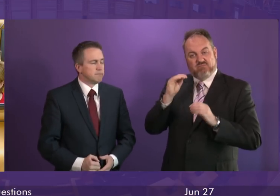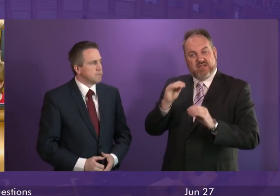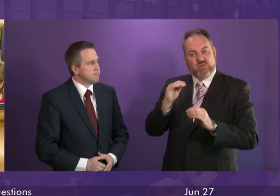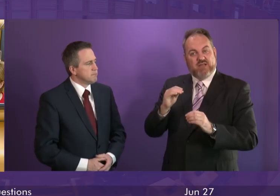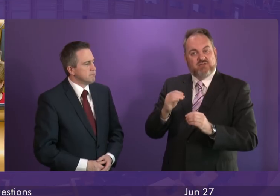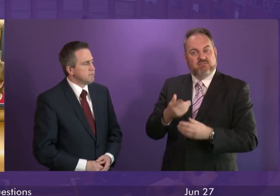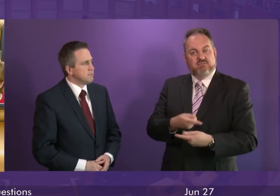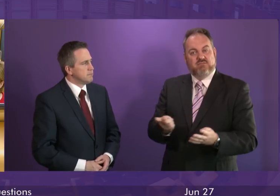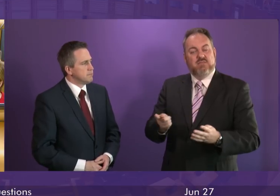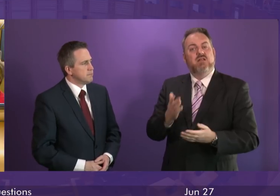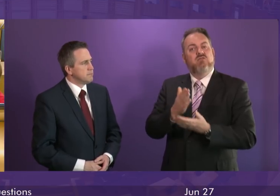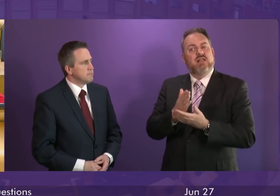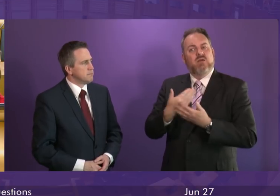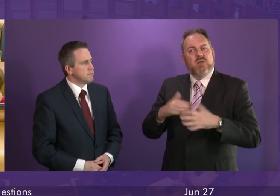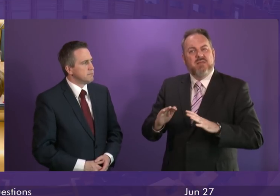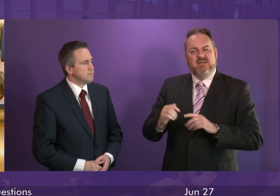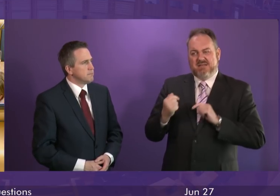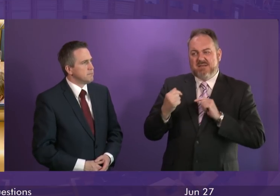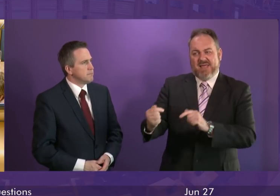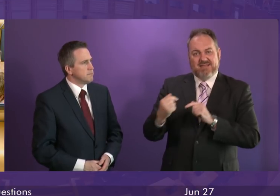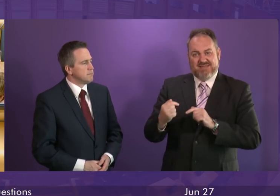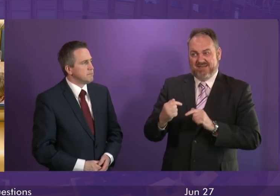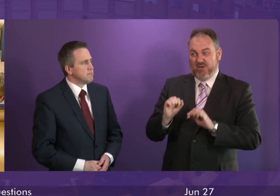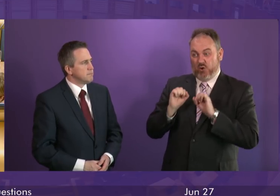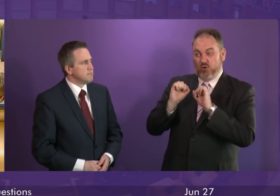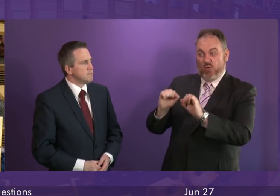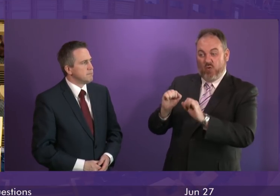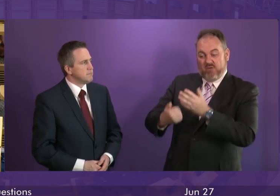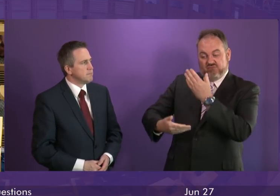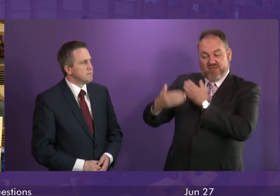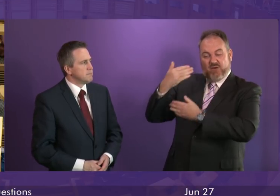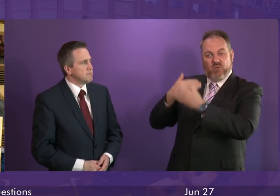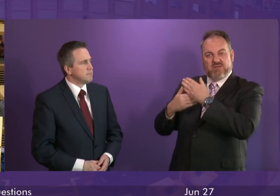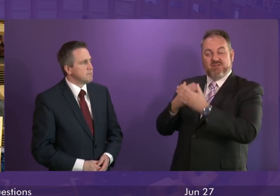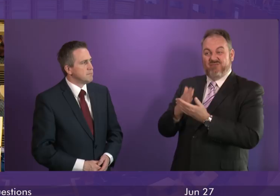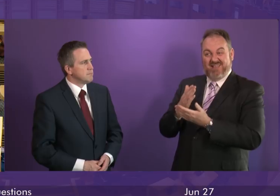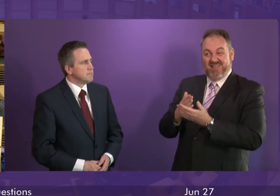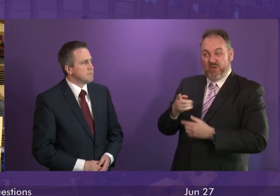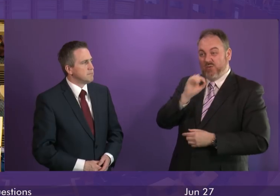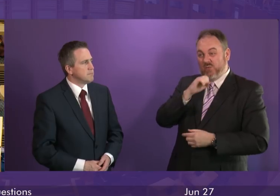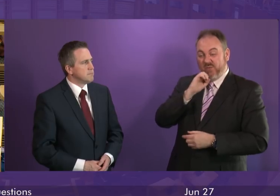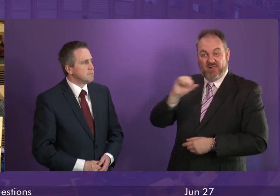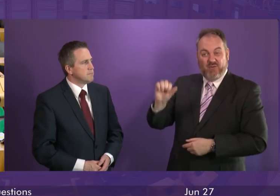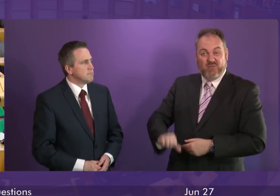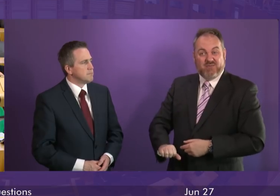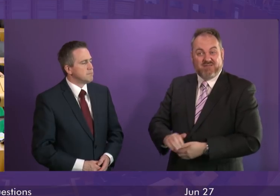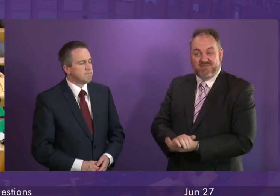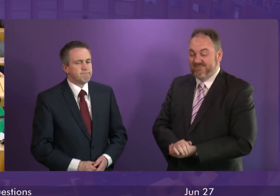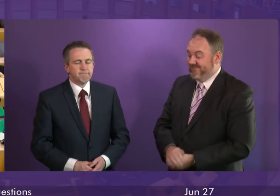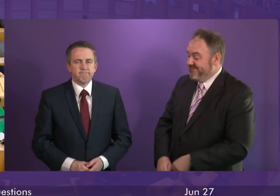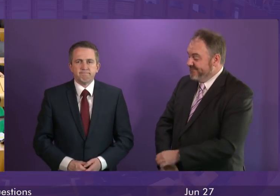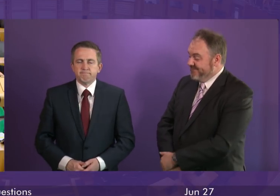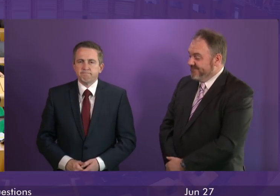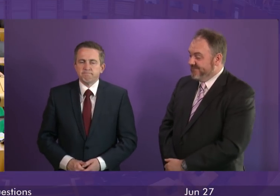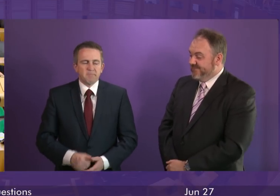we do debate and then vote on this government's record on education, it is defeated in this parliament. First Minister.